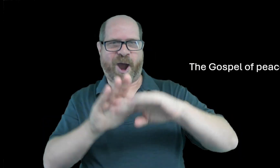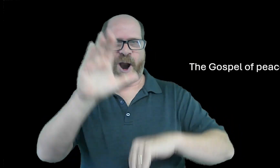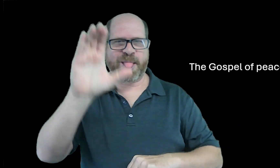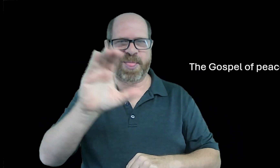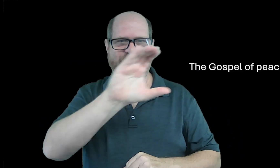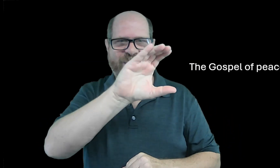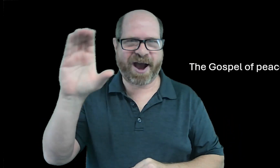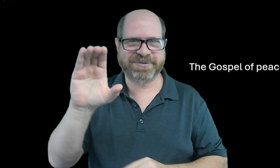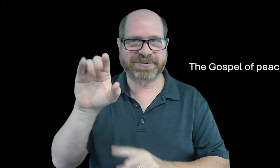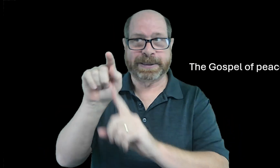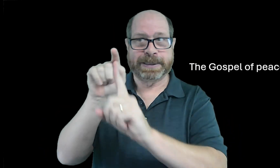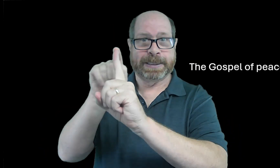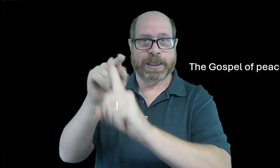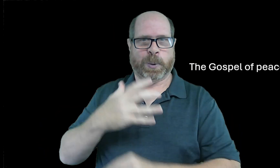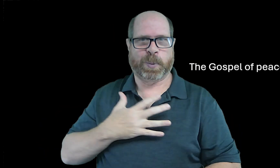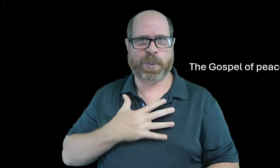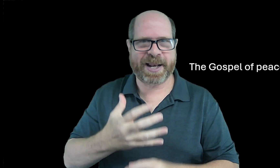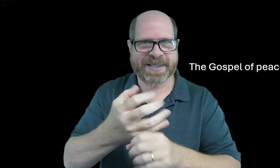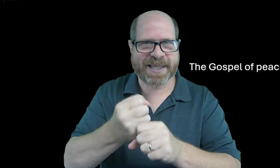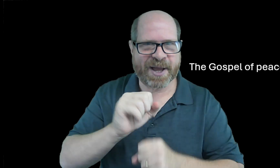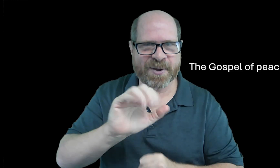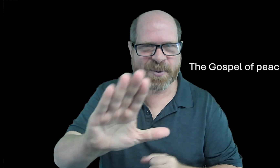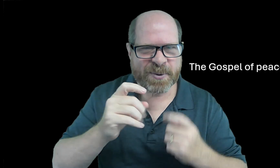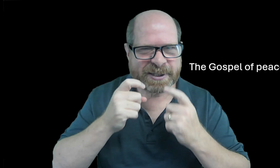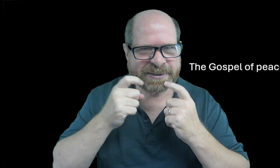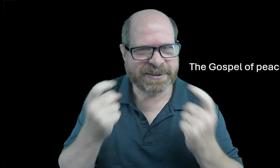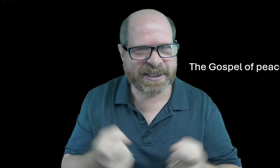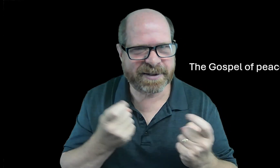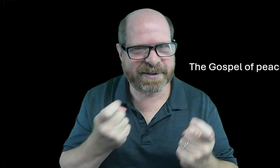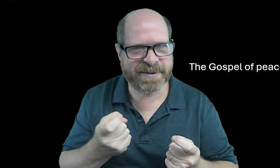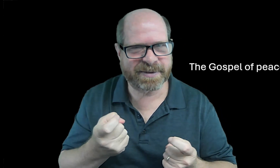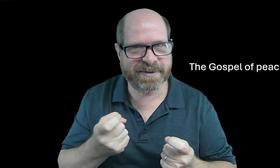to die on the cross he was willing to take your sins